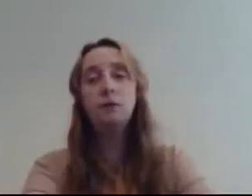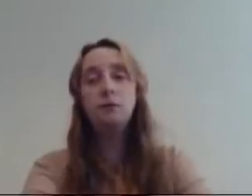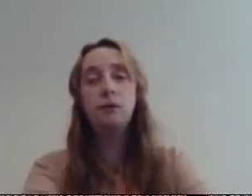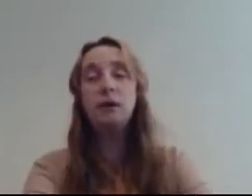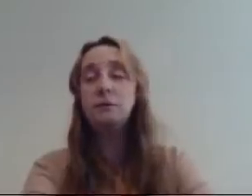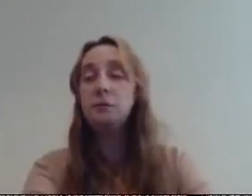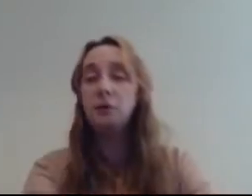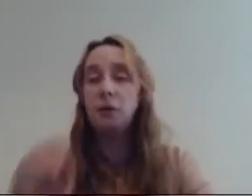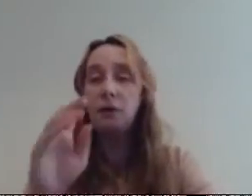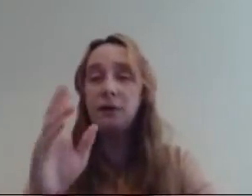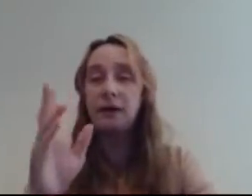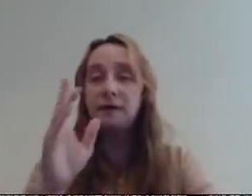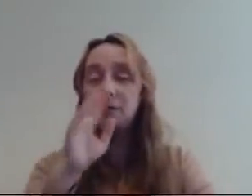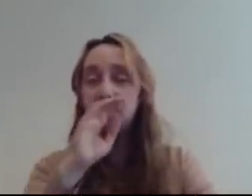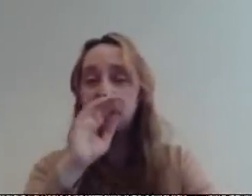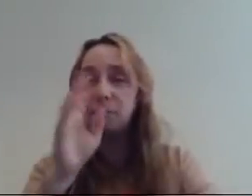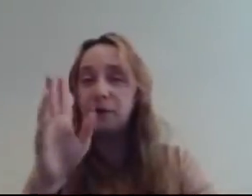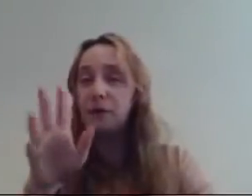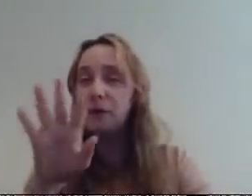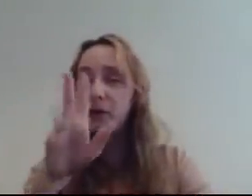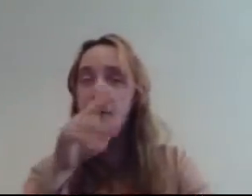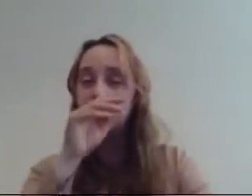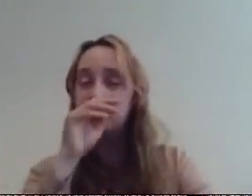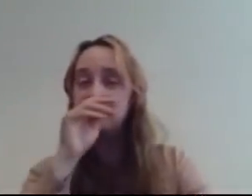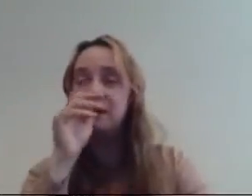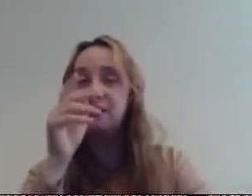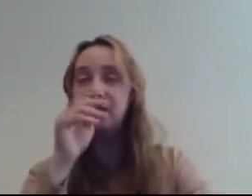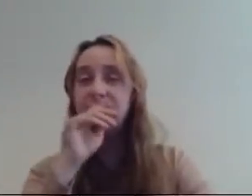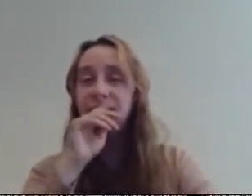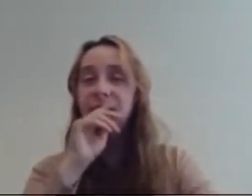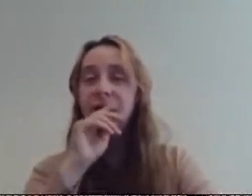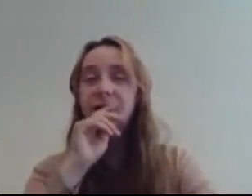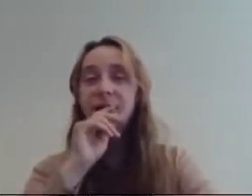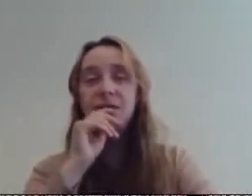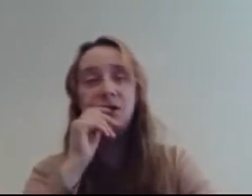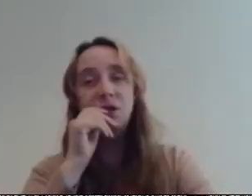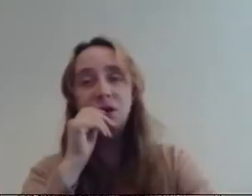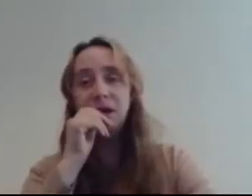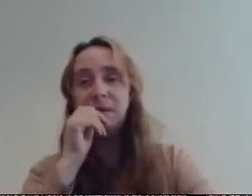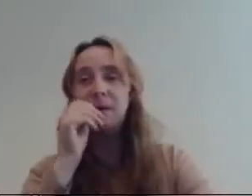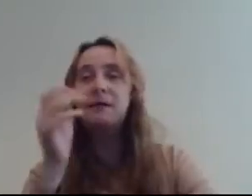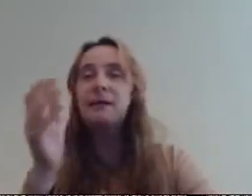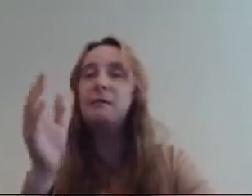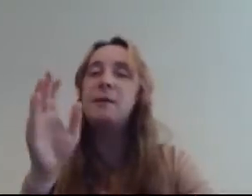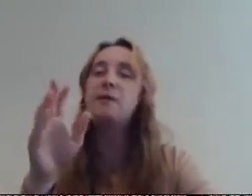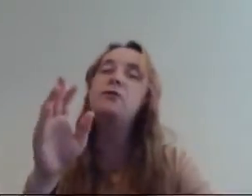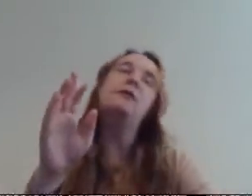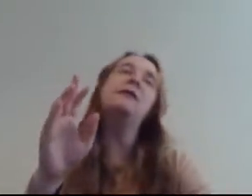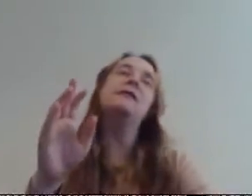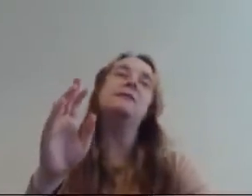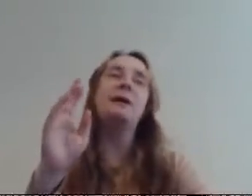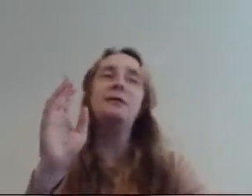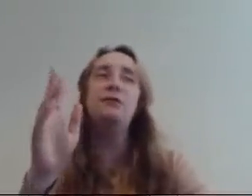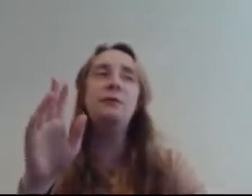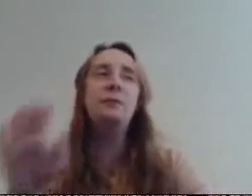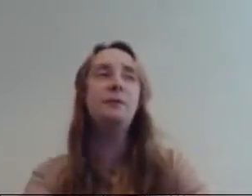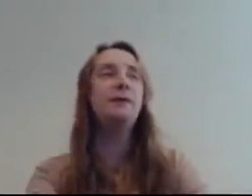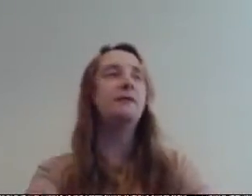so that's where all right that's where an all right quirk it was there and they had a wee bit of Uarrakis backstory a wee bit